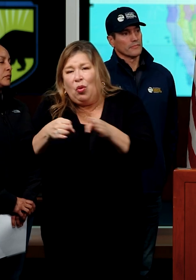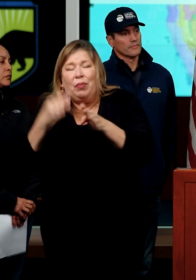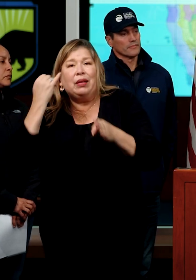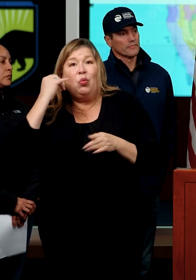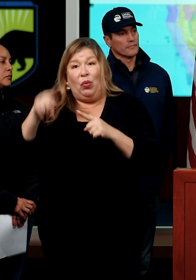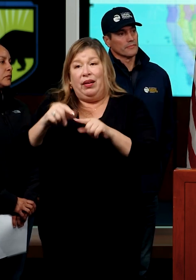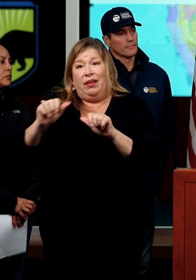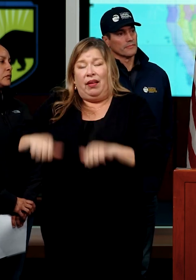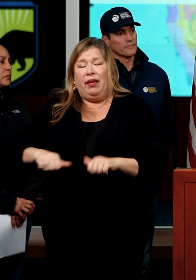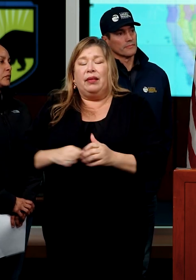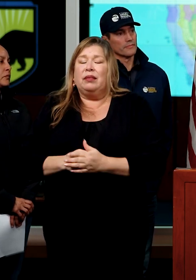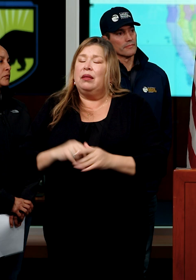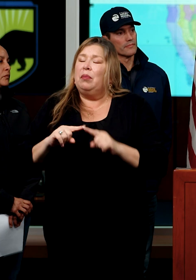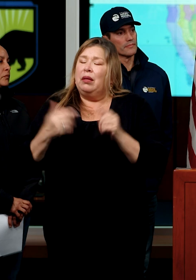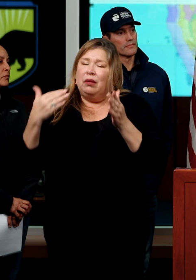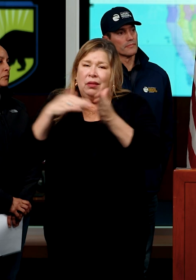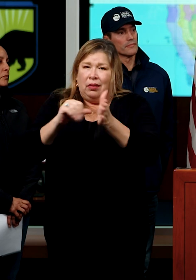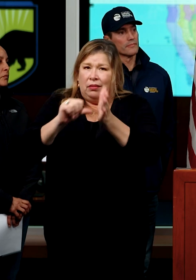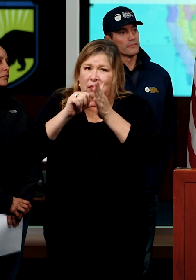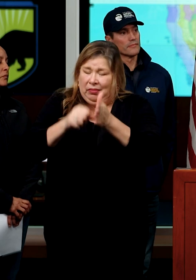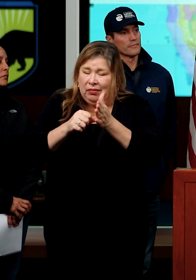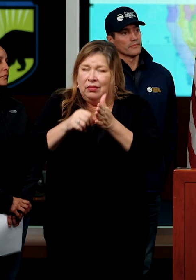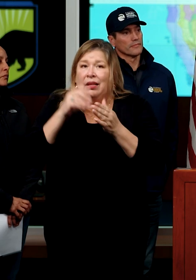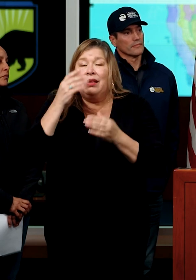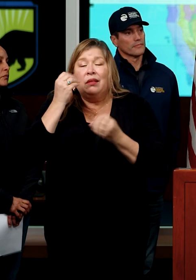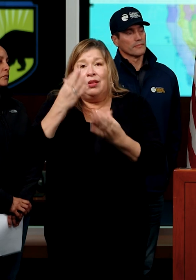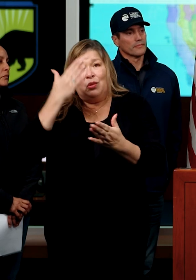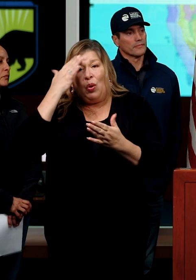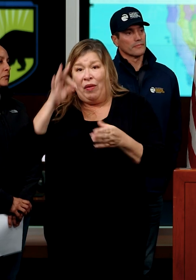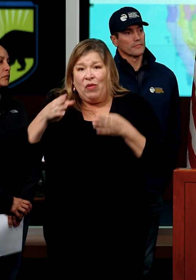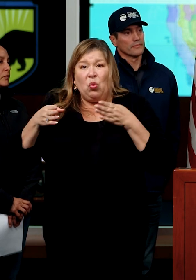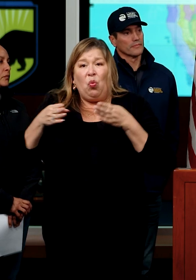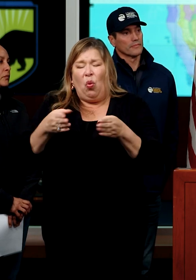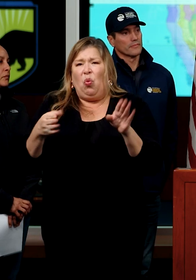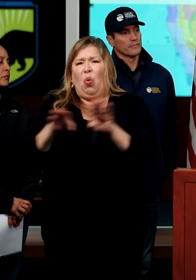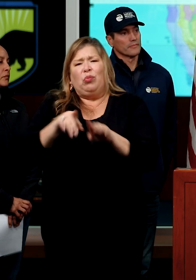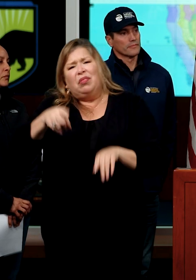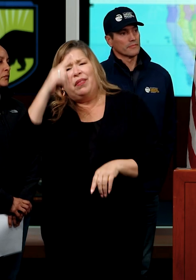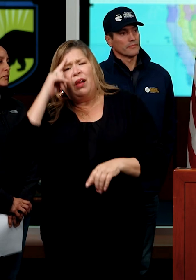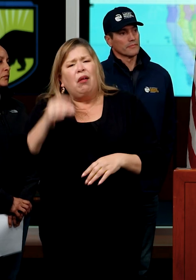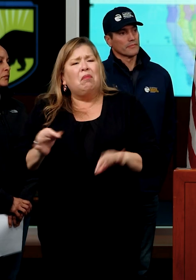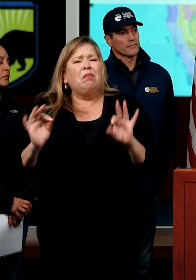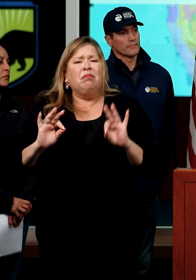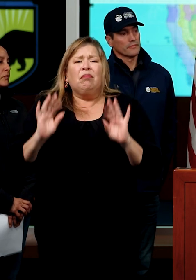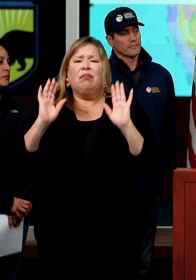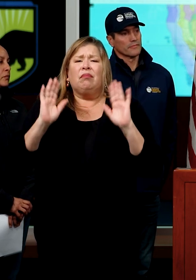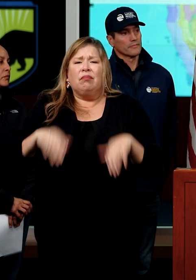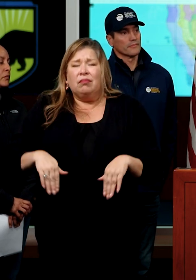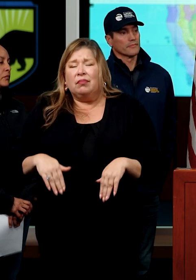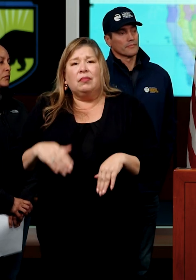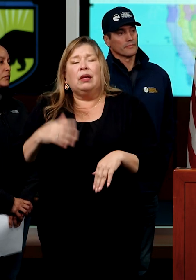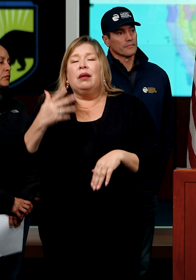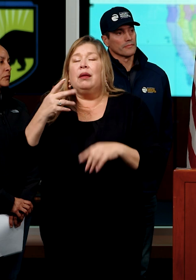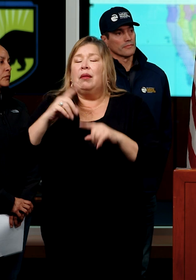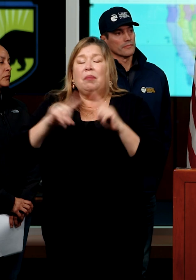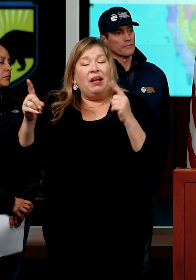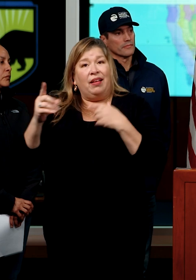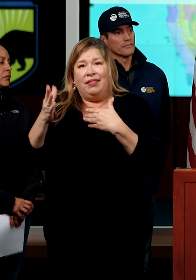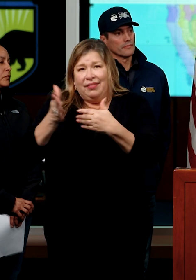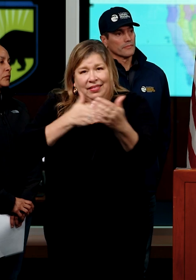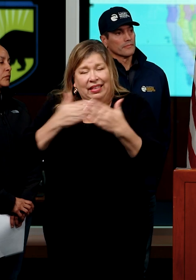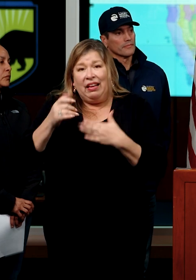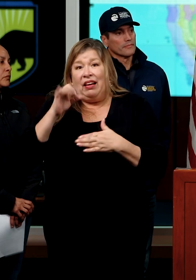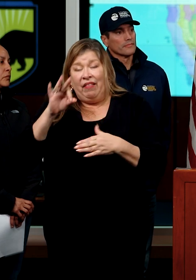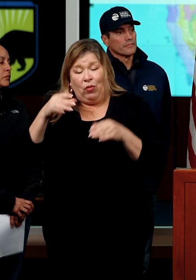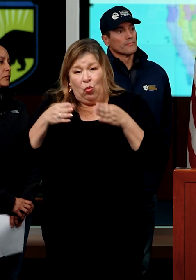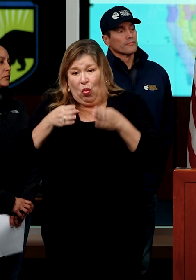reiterate the message. If there is a closure, please, it may not be apparent to you where we place the closure, what the hazard is. But there is